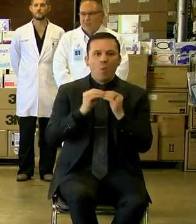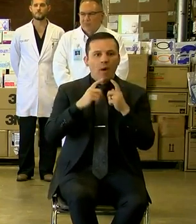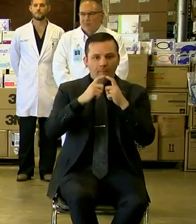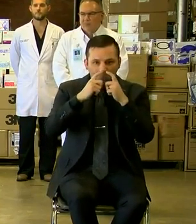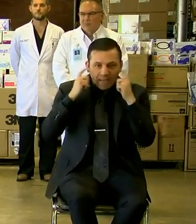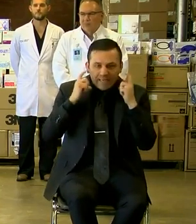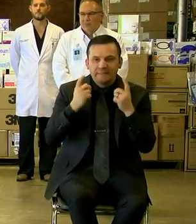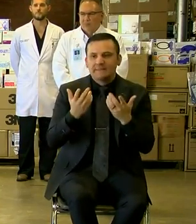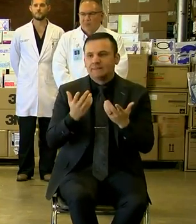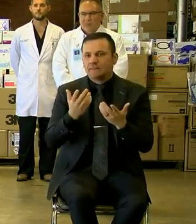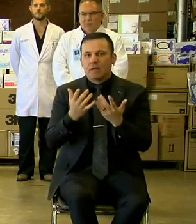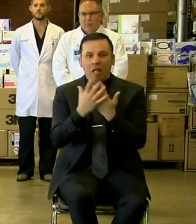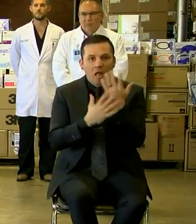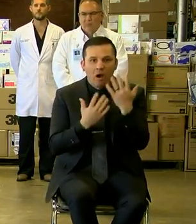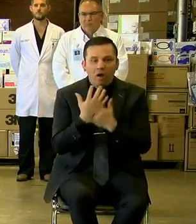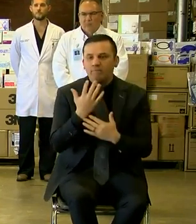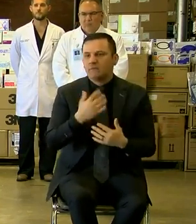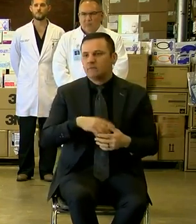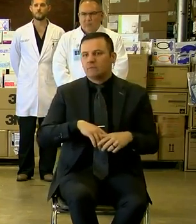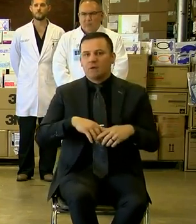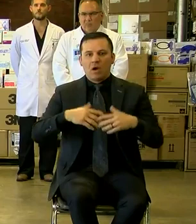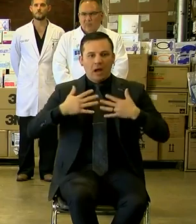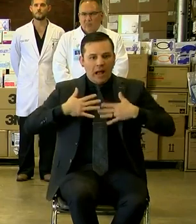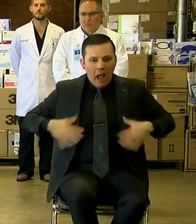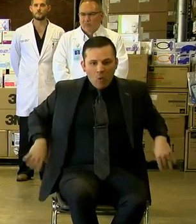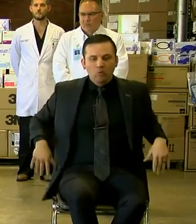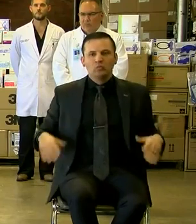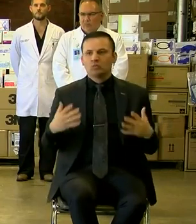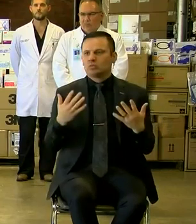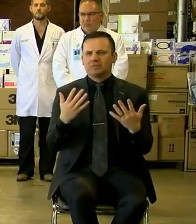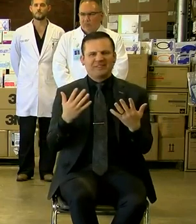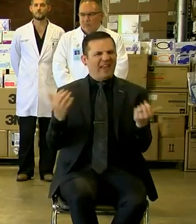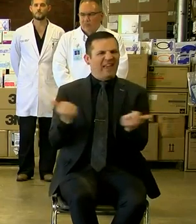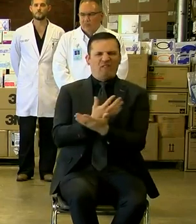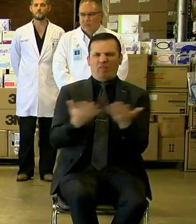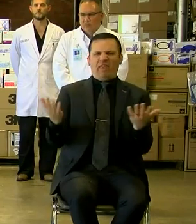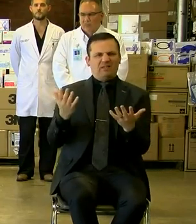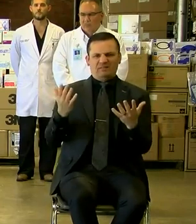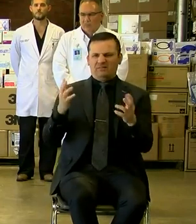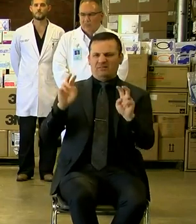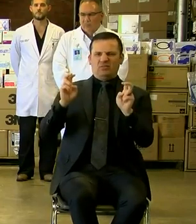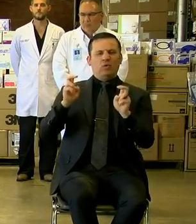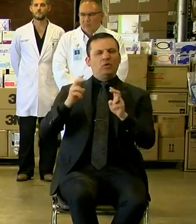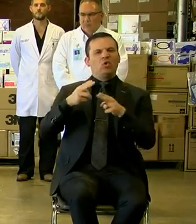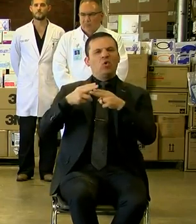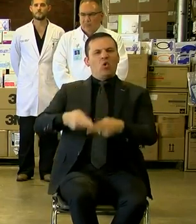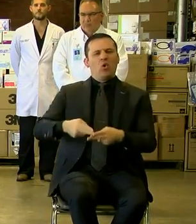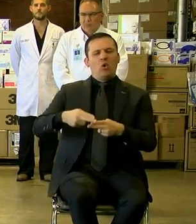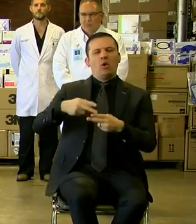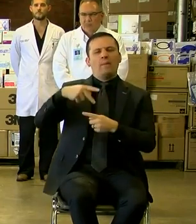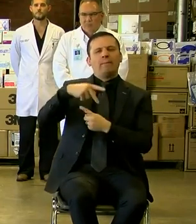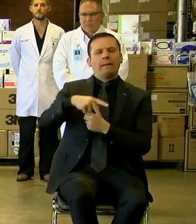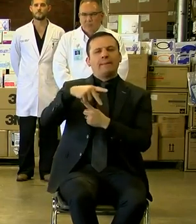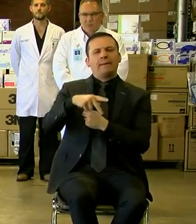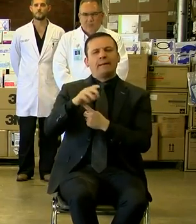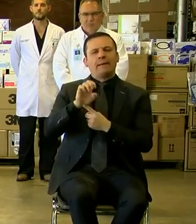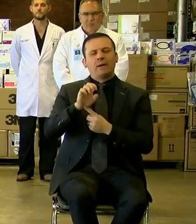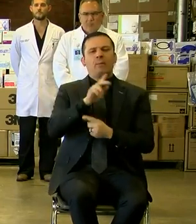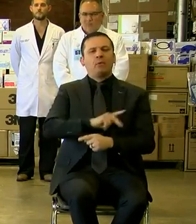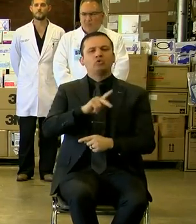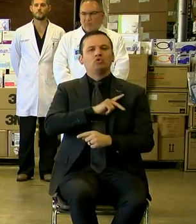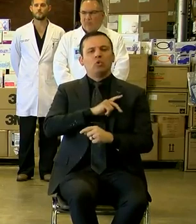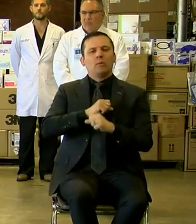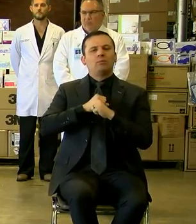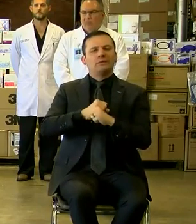masks, of gloves, of gowns, of everything that would be categorized as personal protection equipment. The